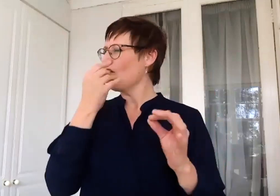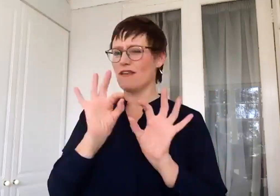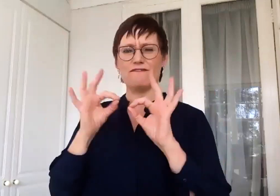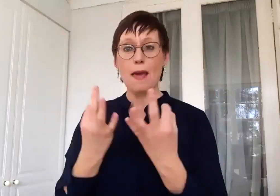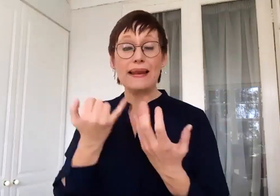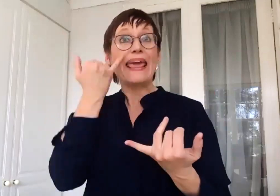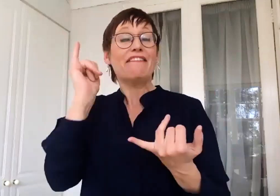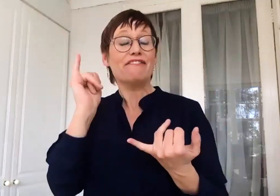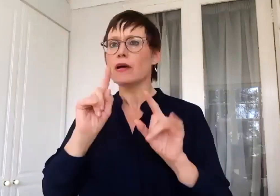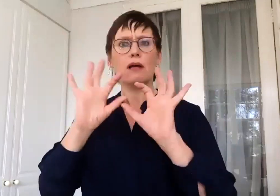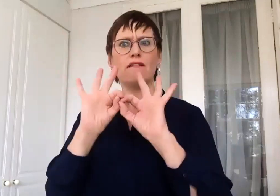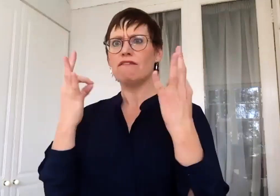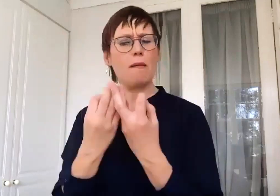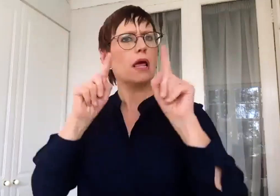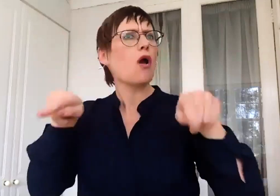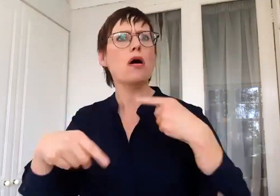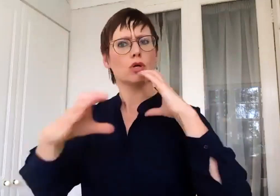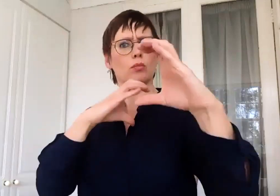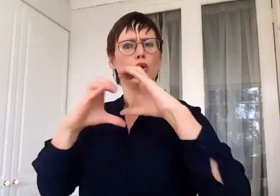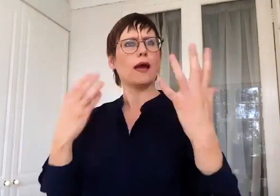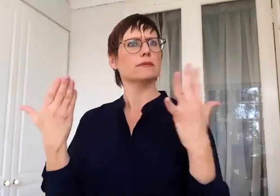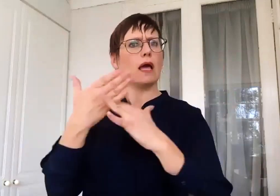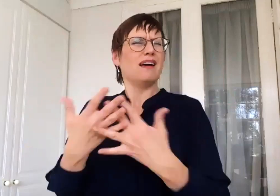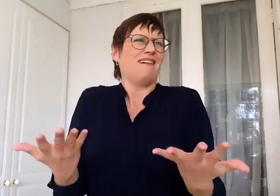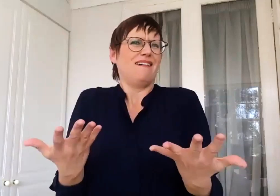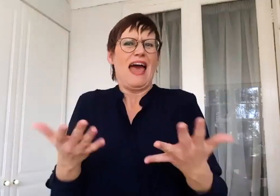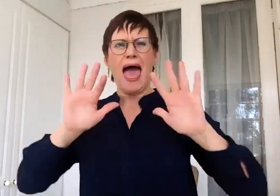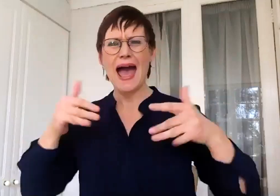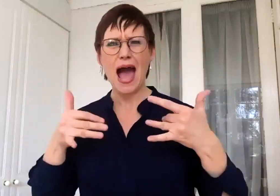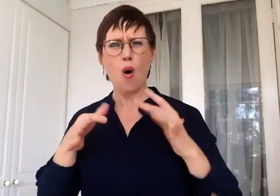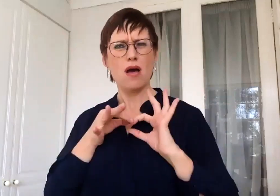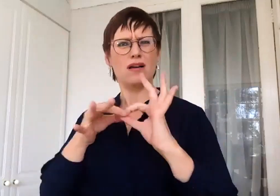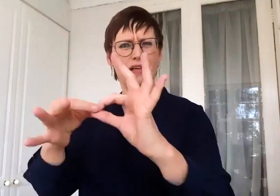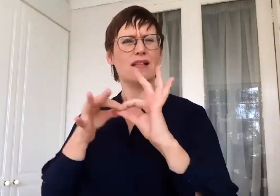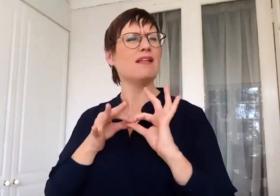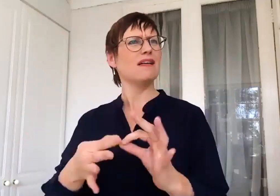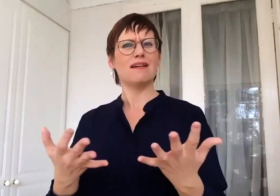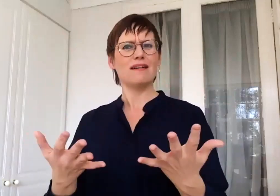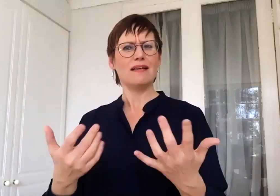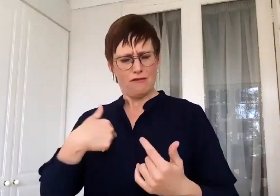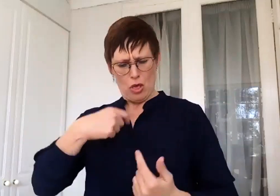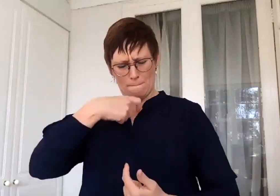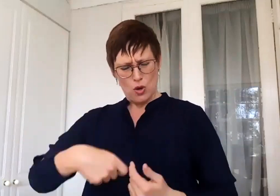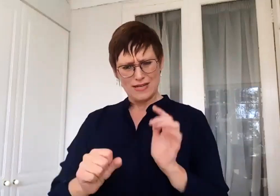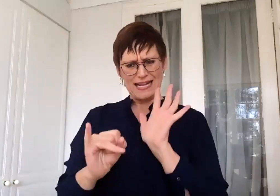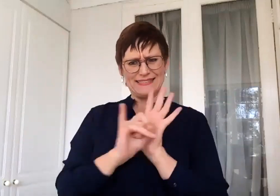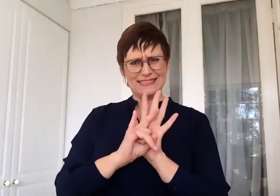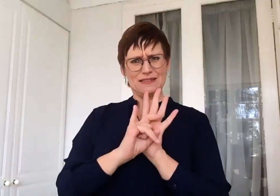if you aren't able to communicate effectively? You know, develop your own identity as a person. So it's fundamentally